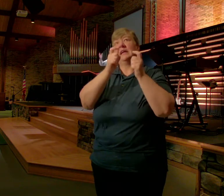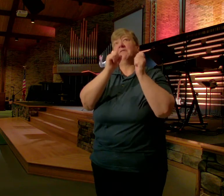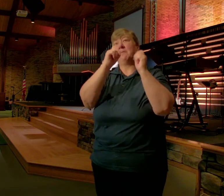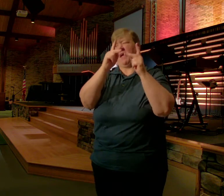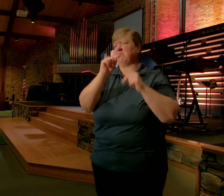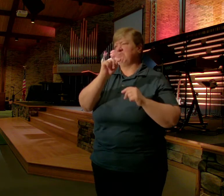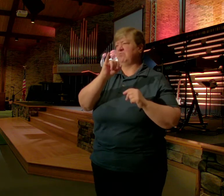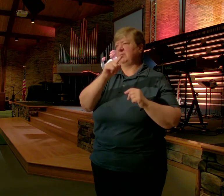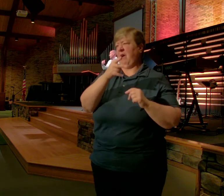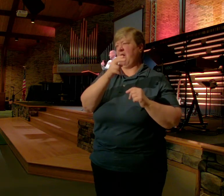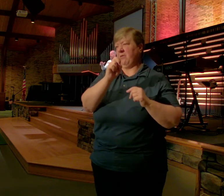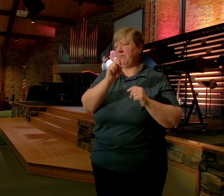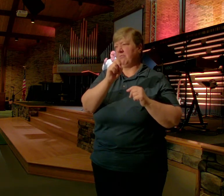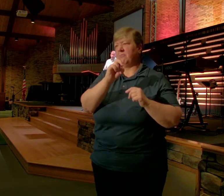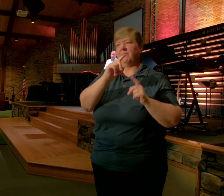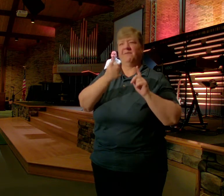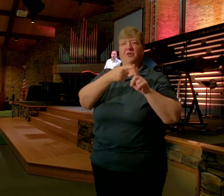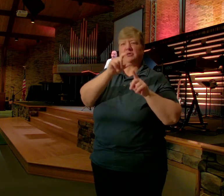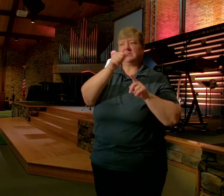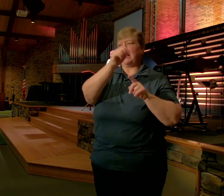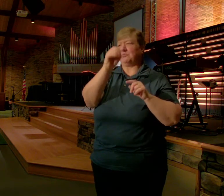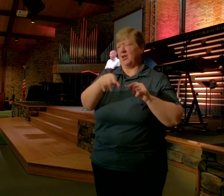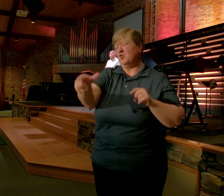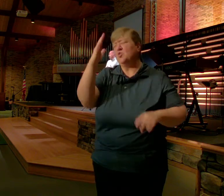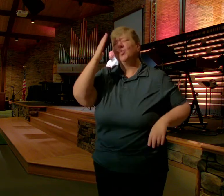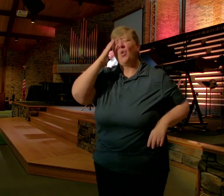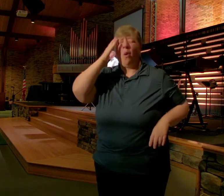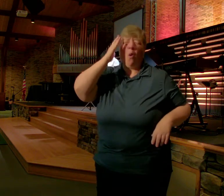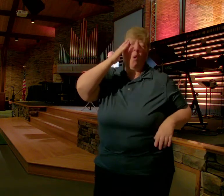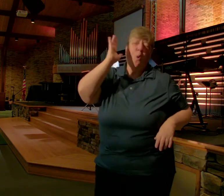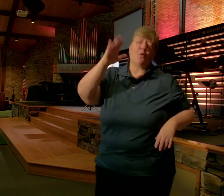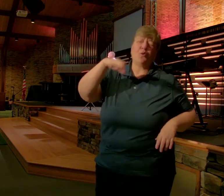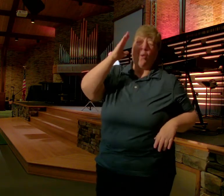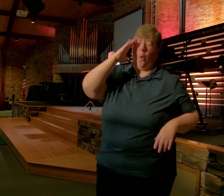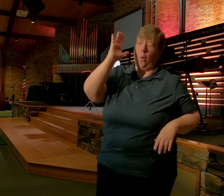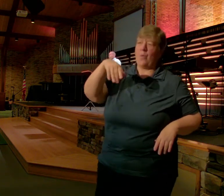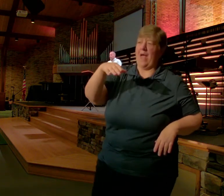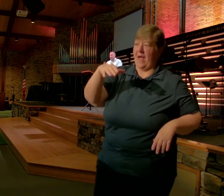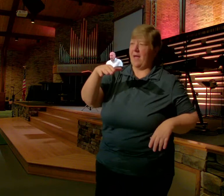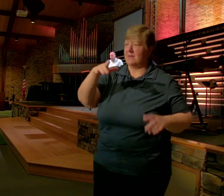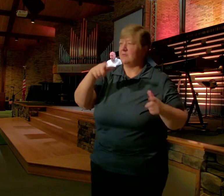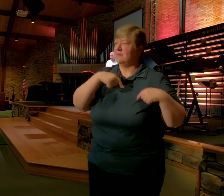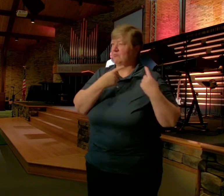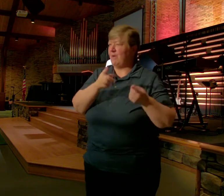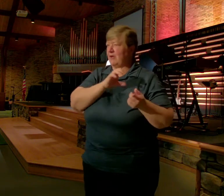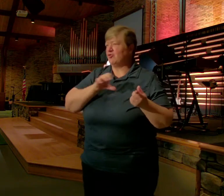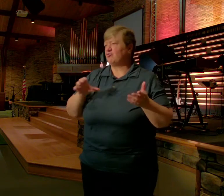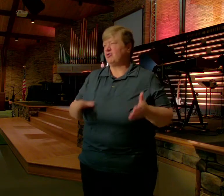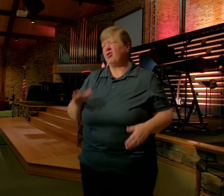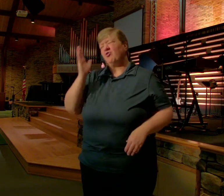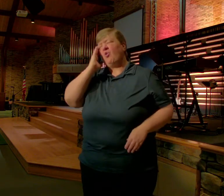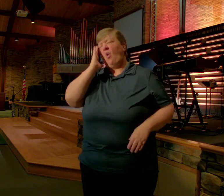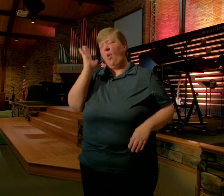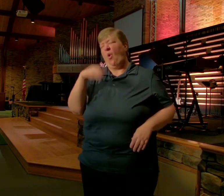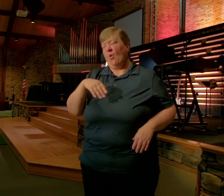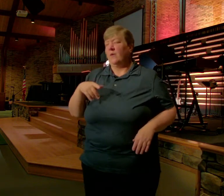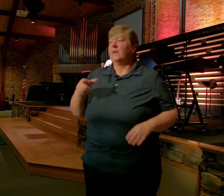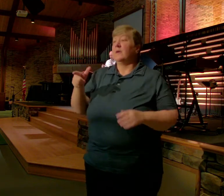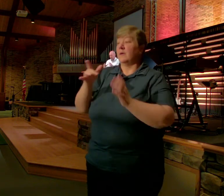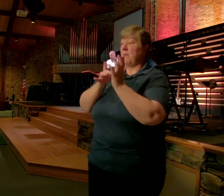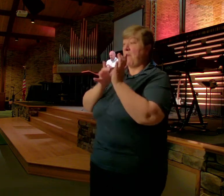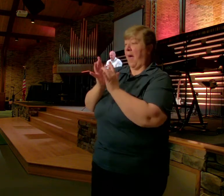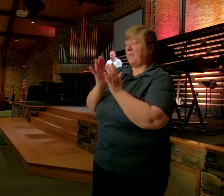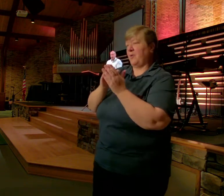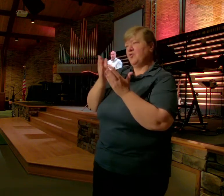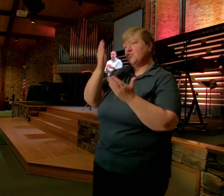first 10% Goes to God We know that If we've been A Christian for a while We know If we've been A Christian for a while That the Bible teaches This